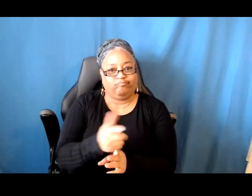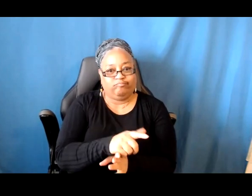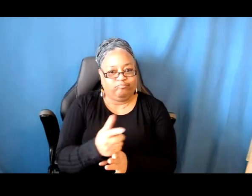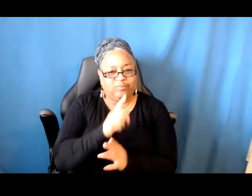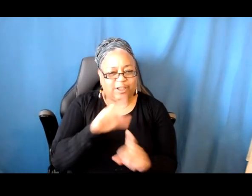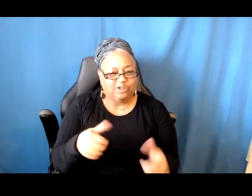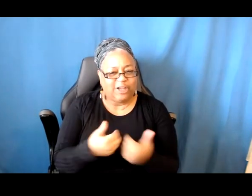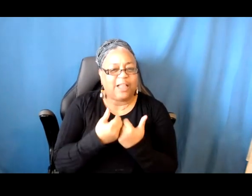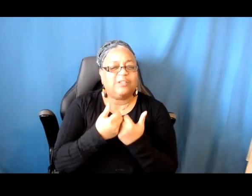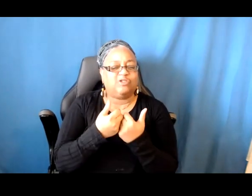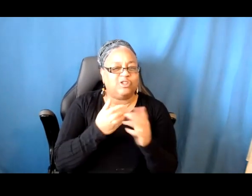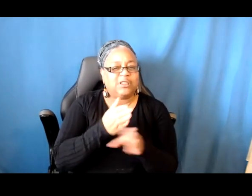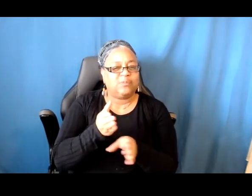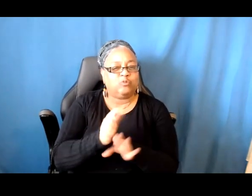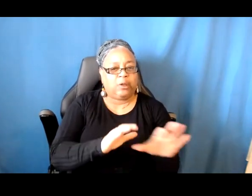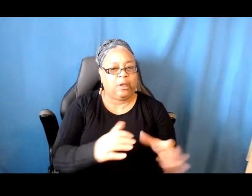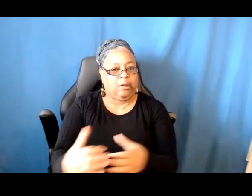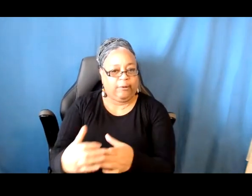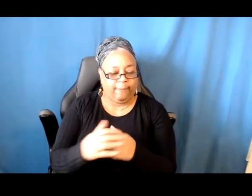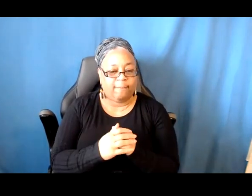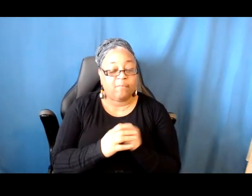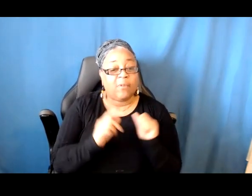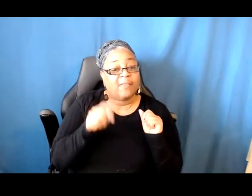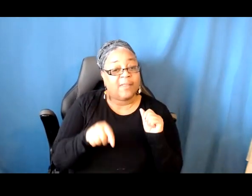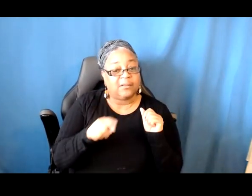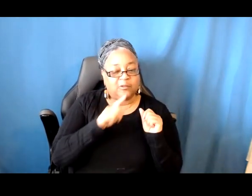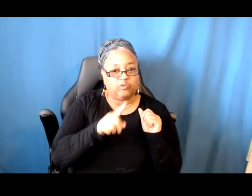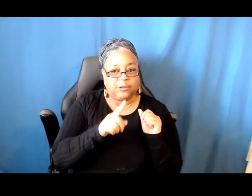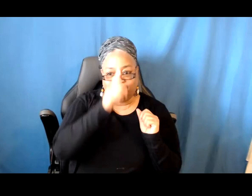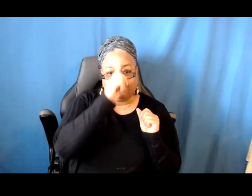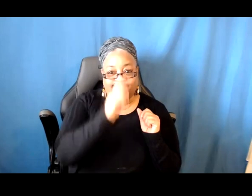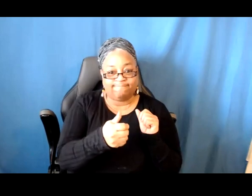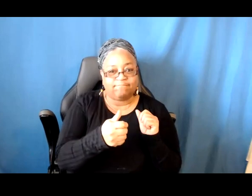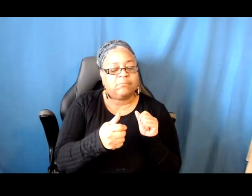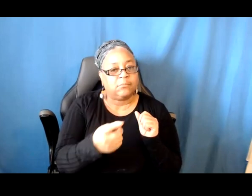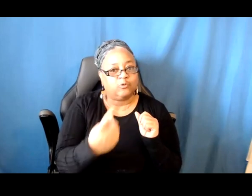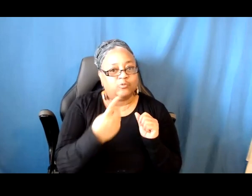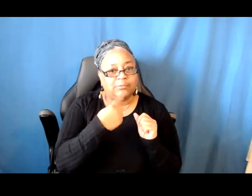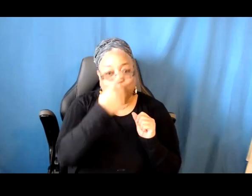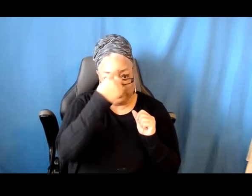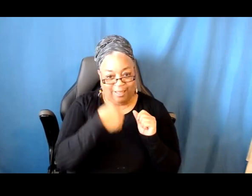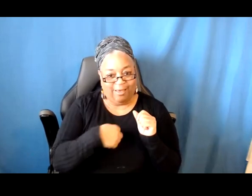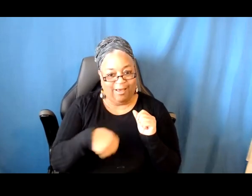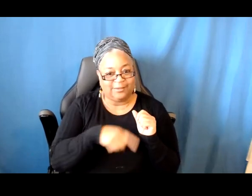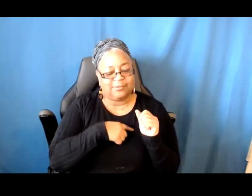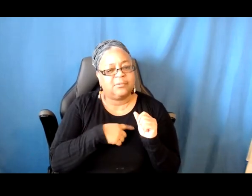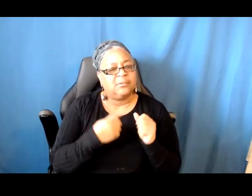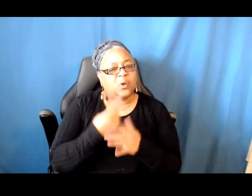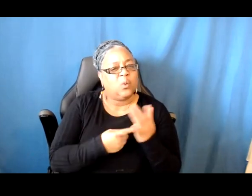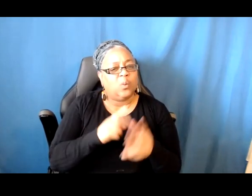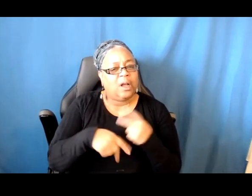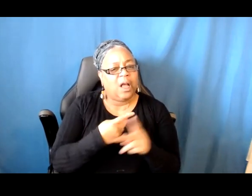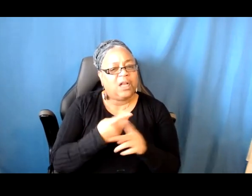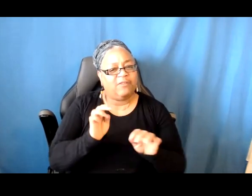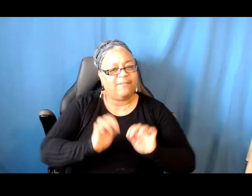disciplinary categorization. So this is where it's really up to you to tell us what kind of evaluation criteria,